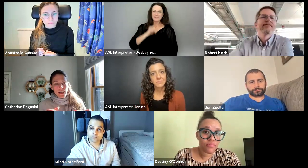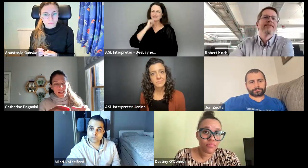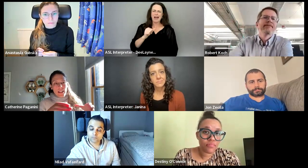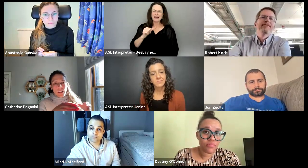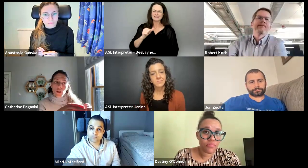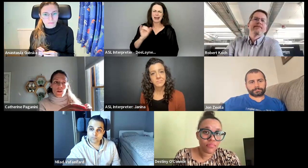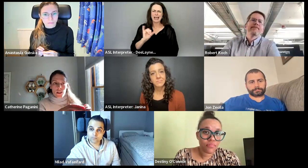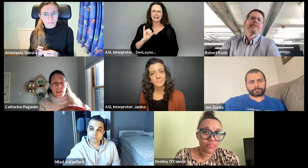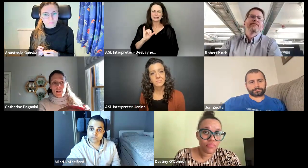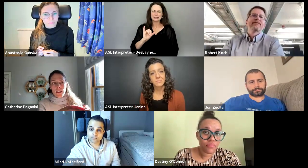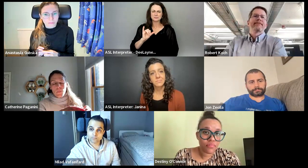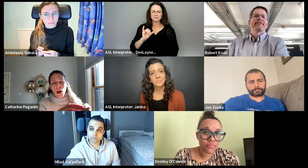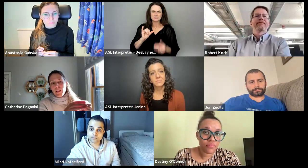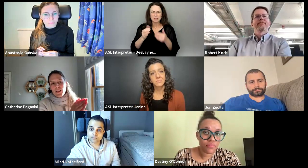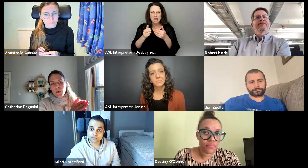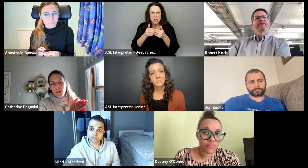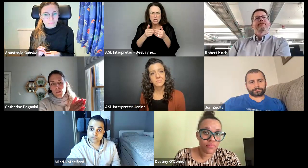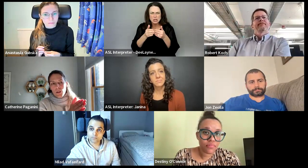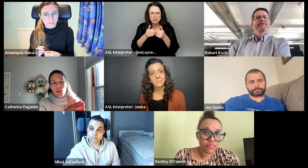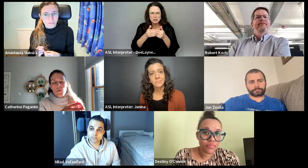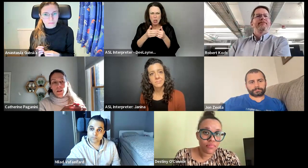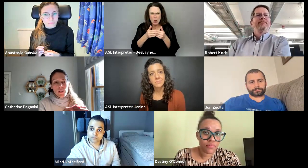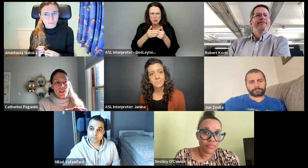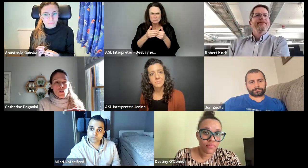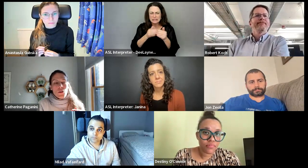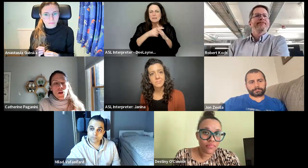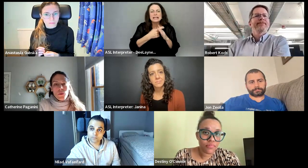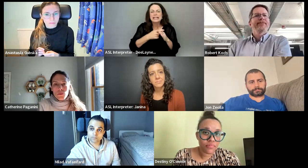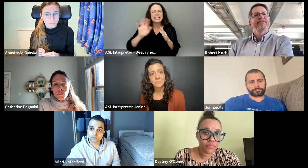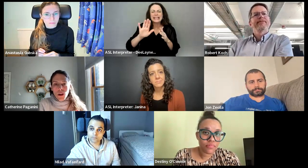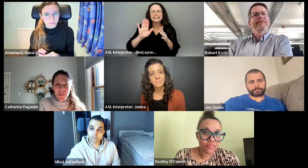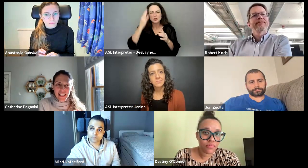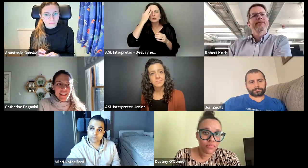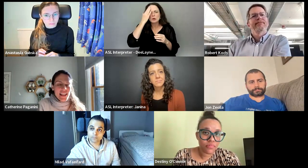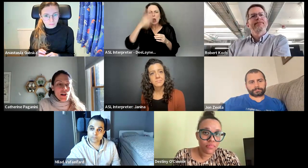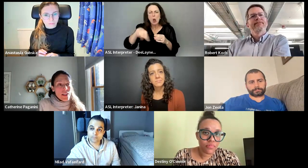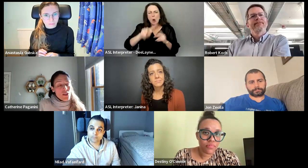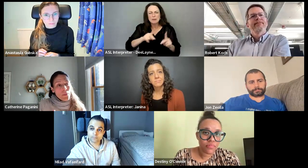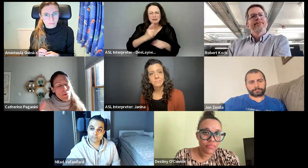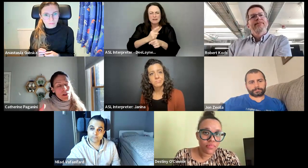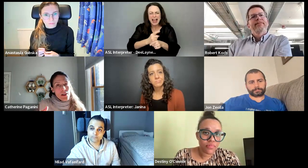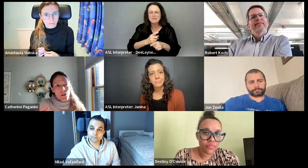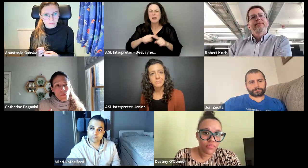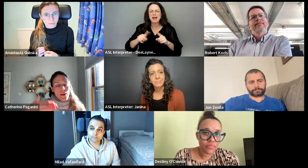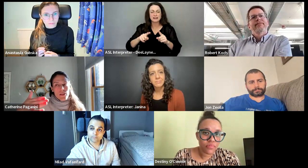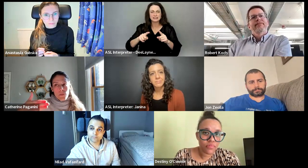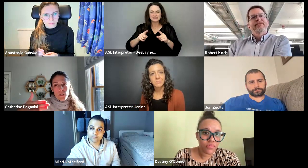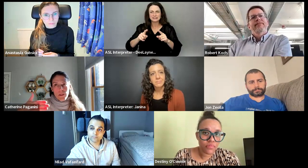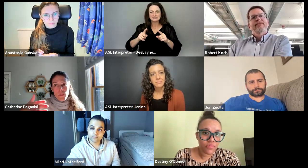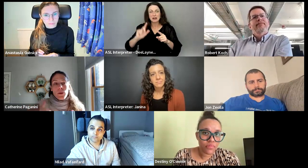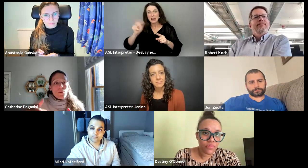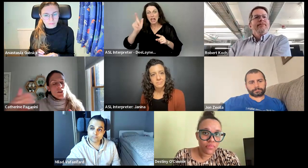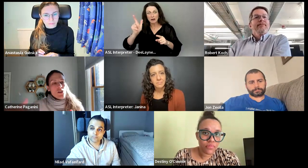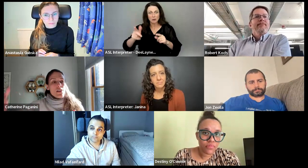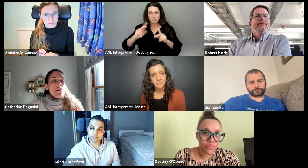do it like in a close thing, like probably at the beginning, it would be just people that, you know, right. But it's some people, uh, some way,